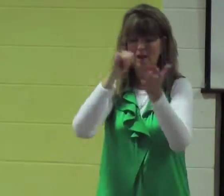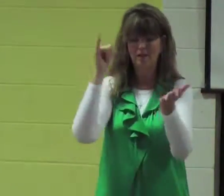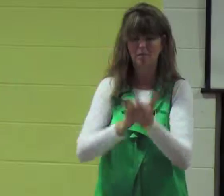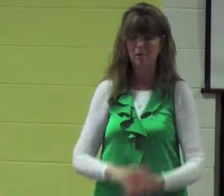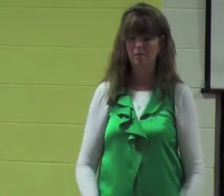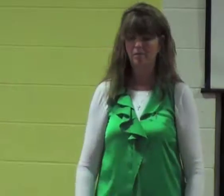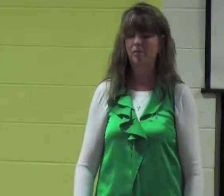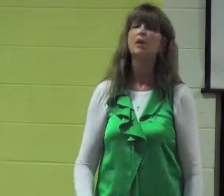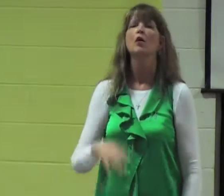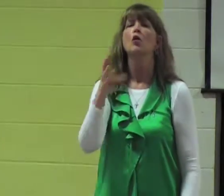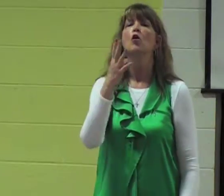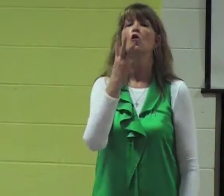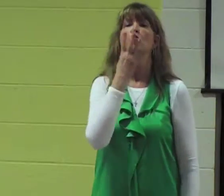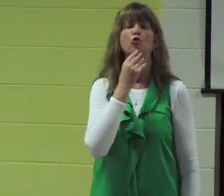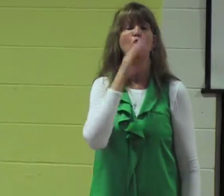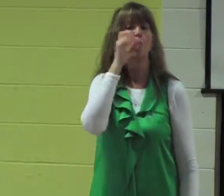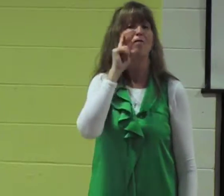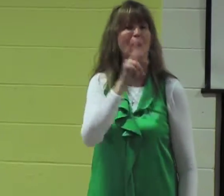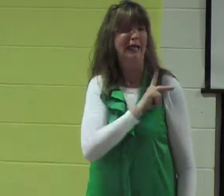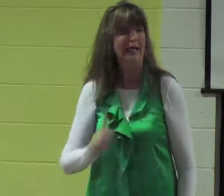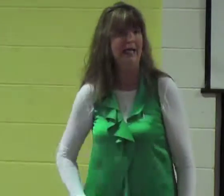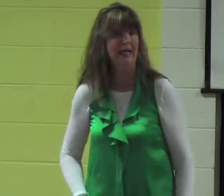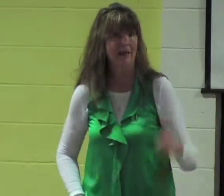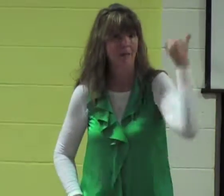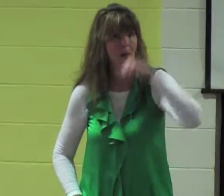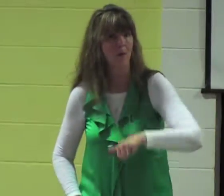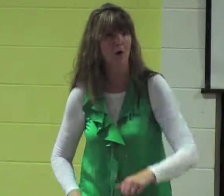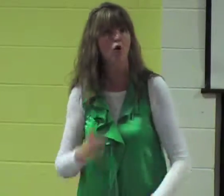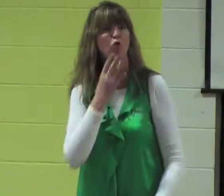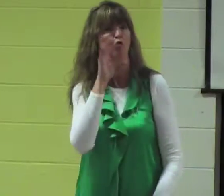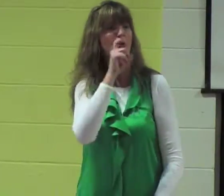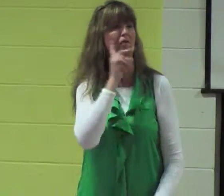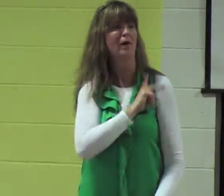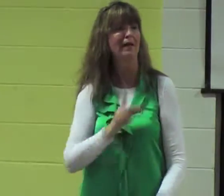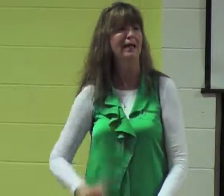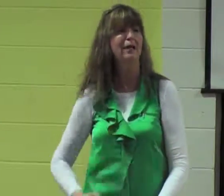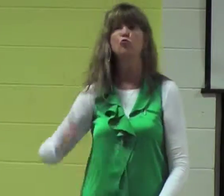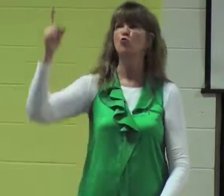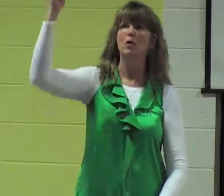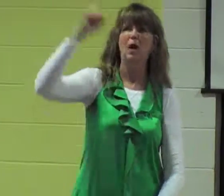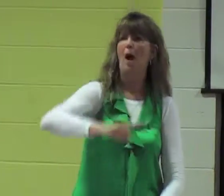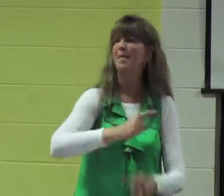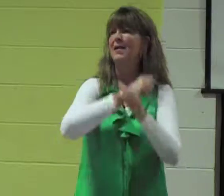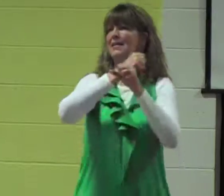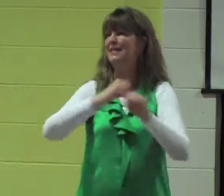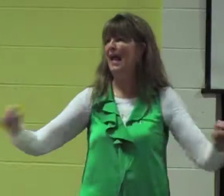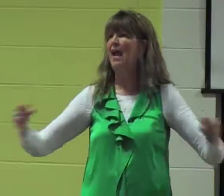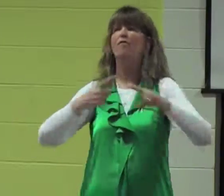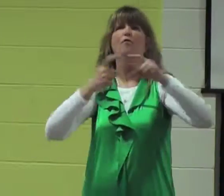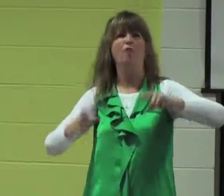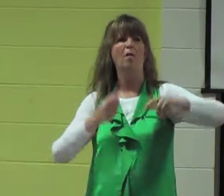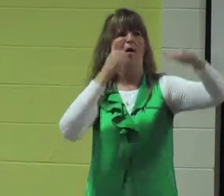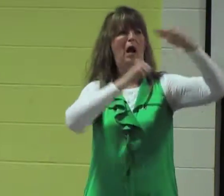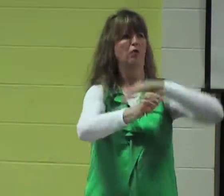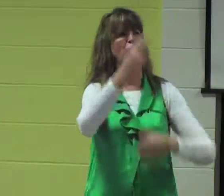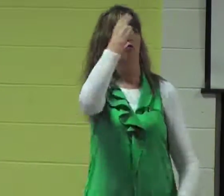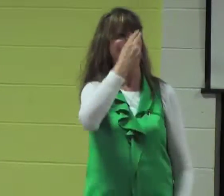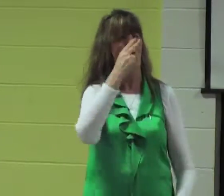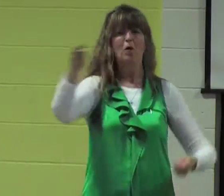did not make sense from the human perspective. Remember the Jews were looking for a king to save